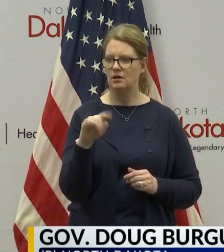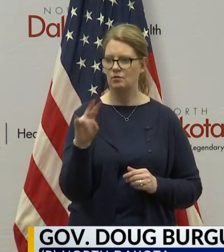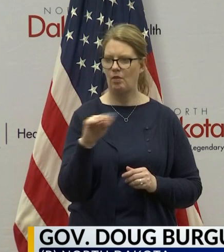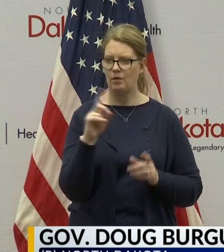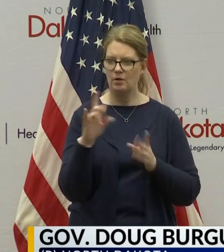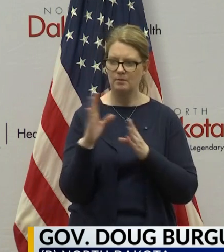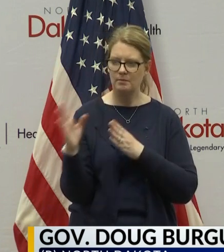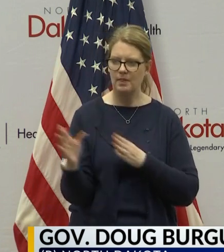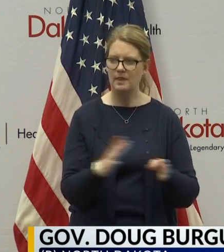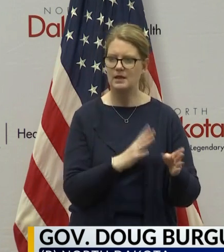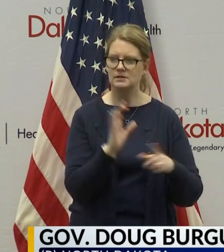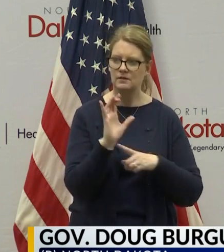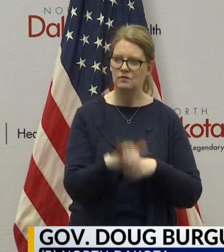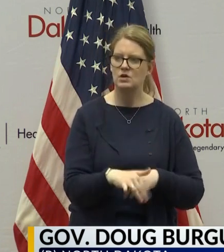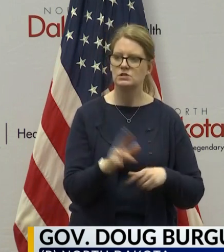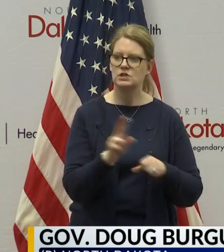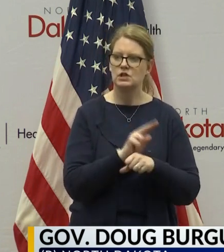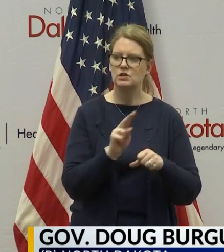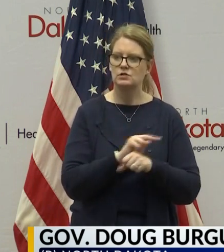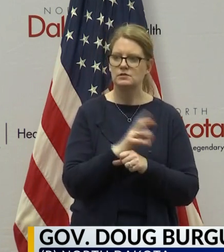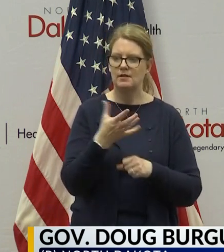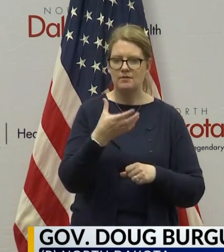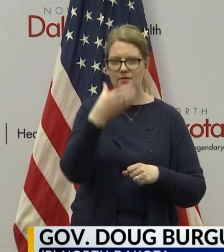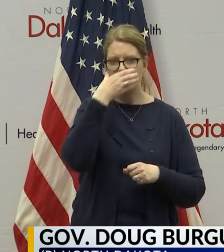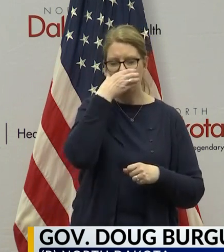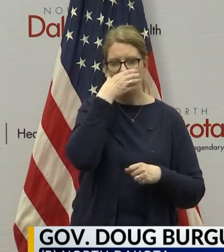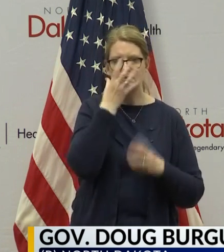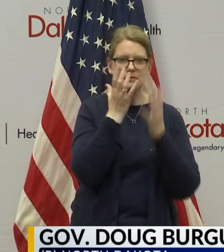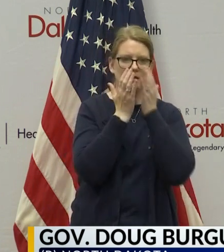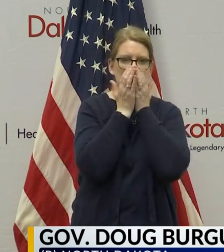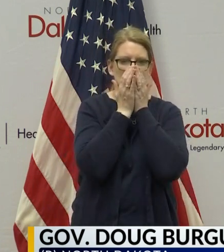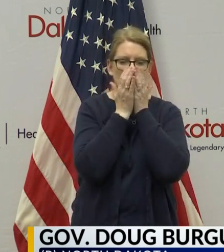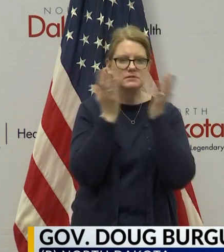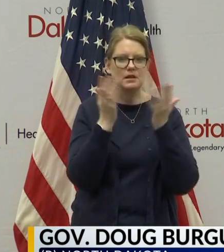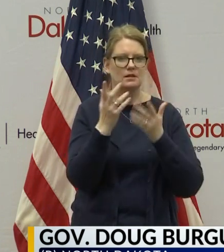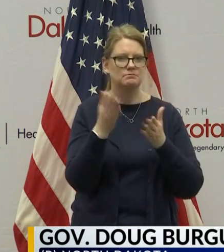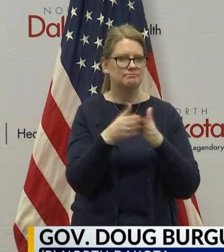to enforce the use of masks in public areas such as grocery stores?